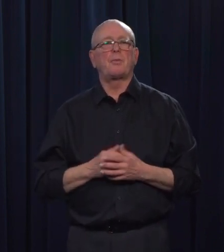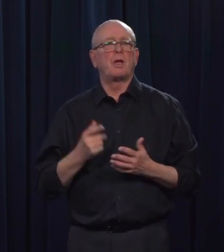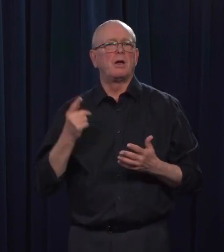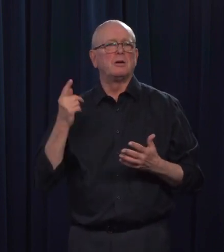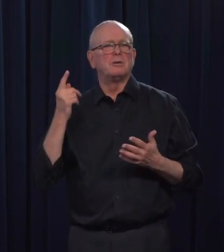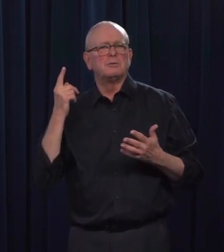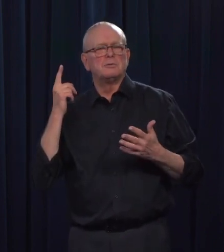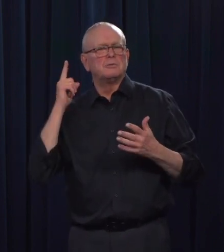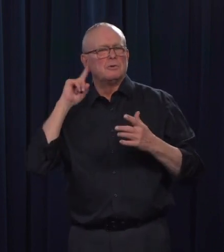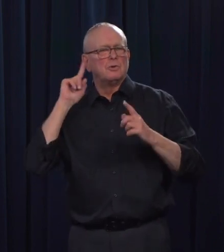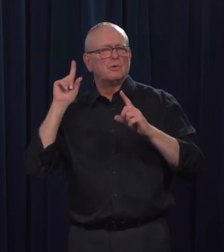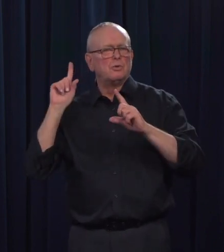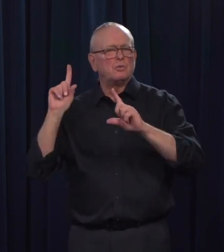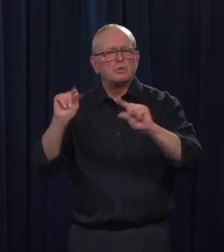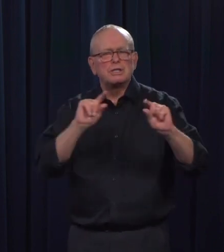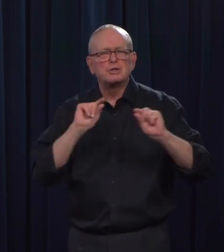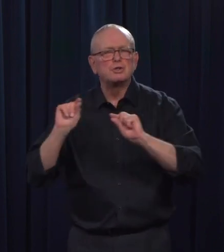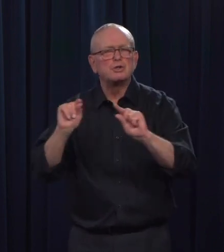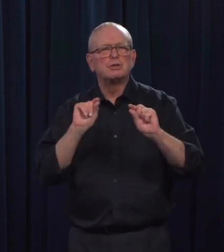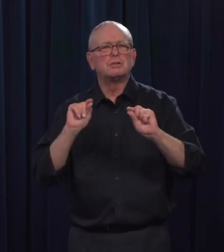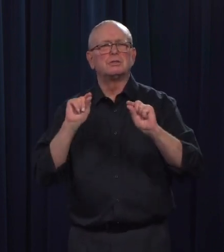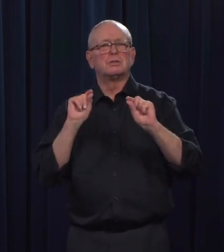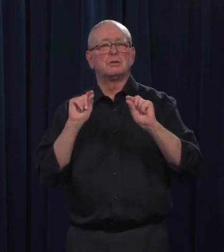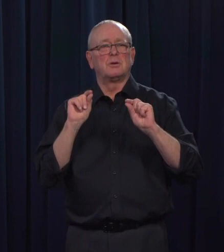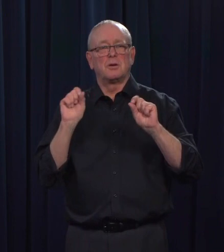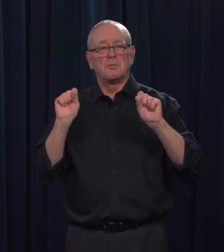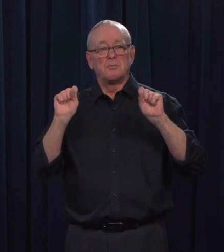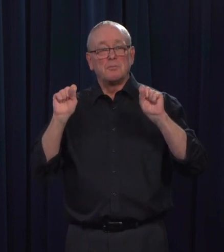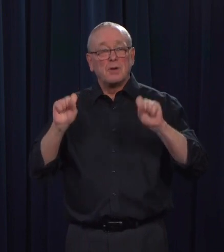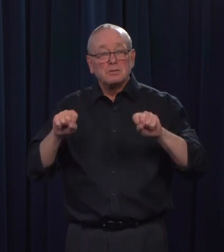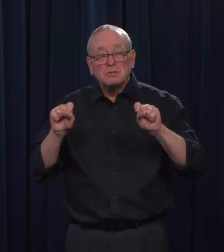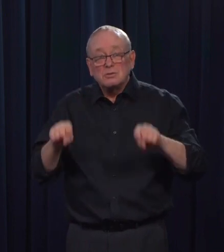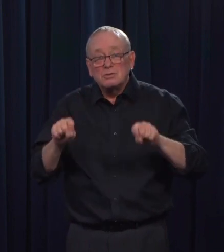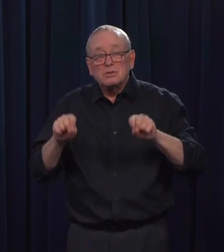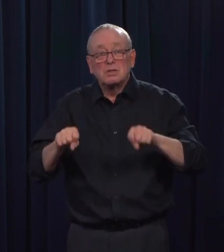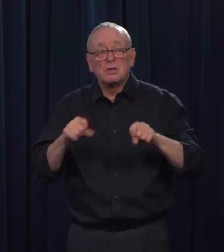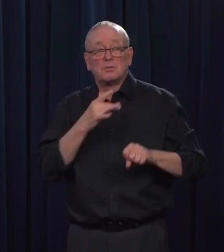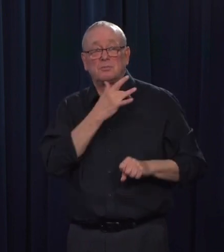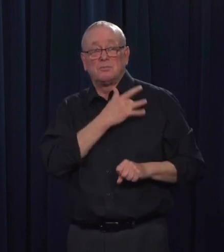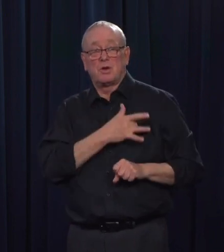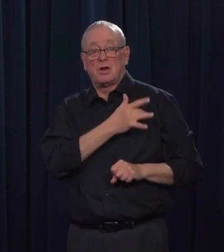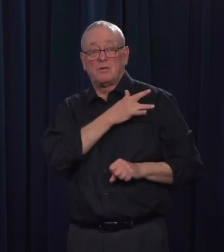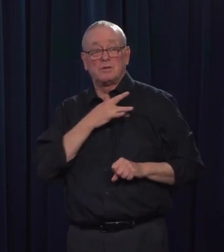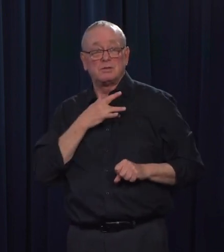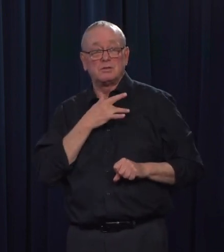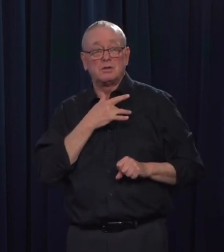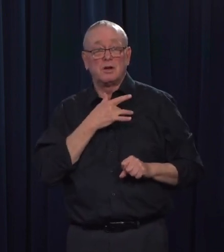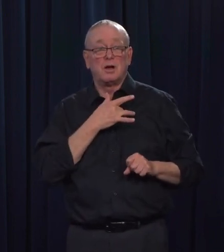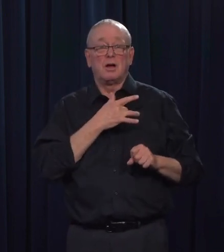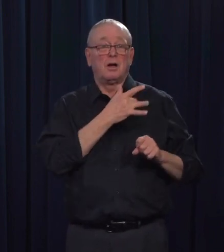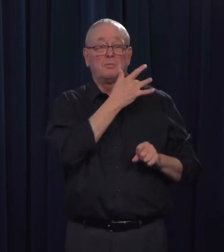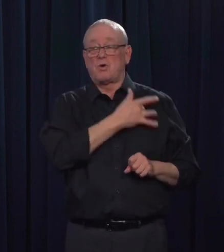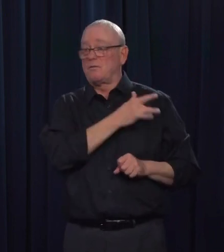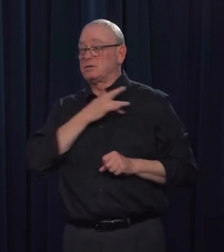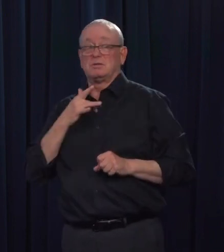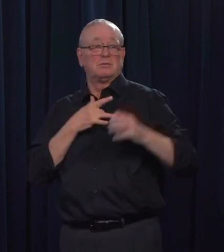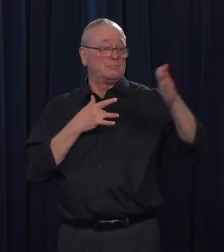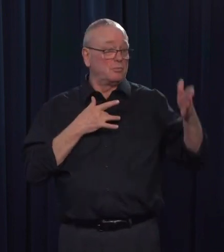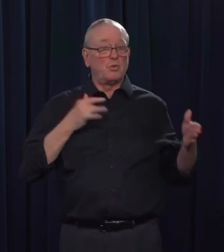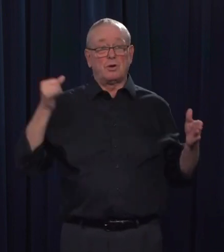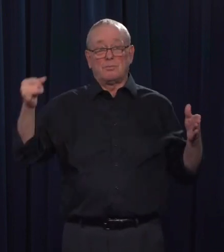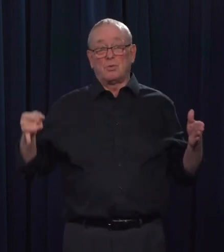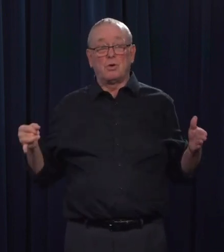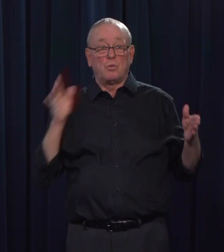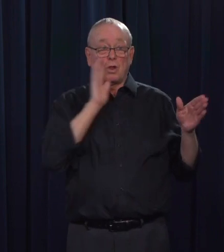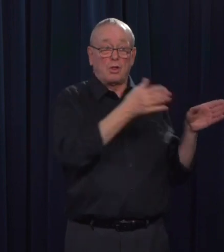be potential closure between provincial borders, and if so, how would we deal with that? Right now, those would just be